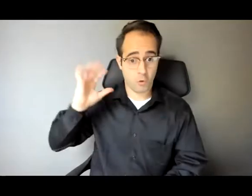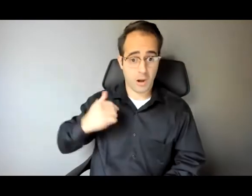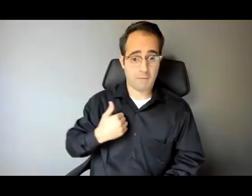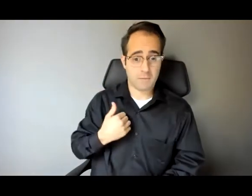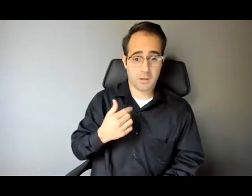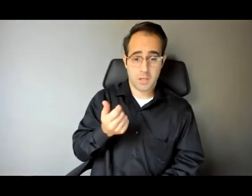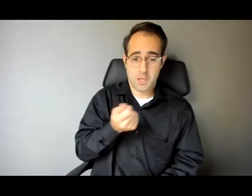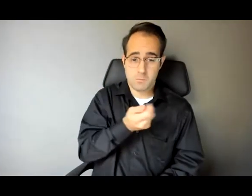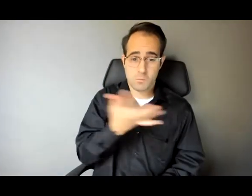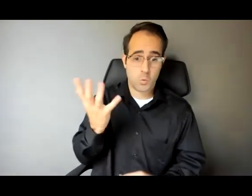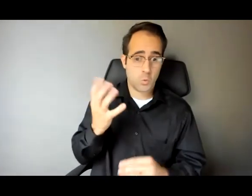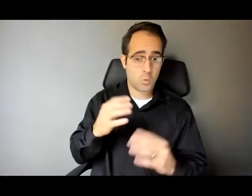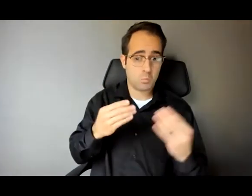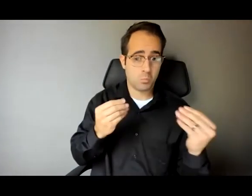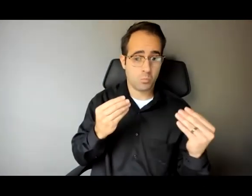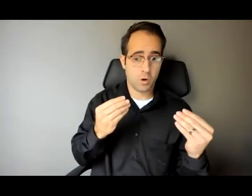17 months ago